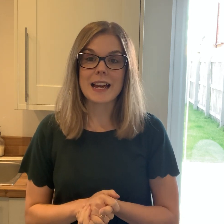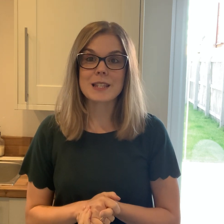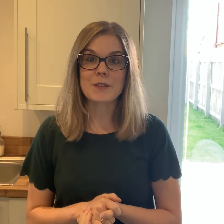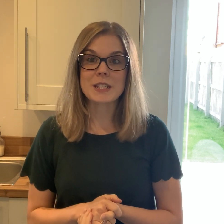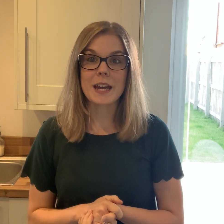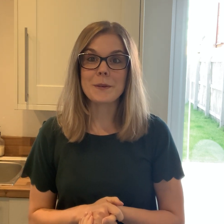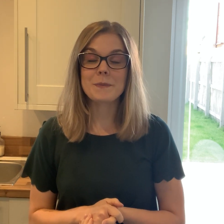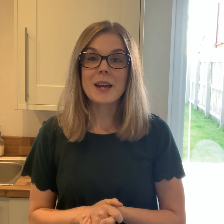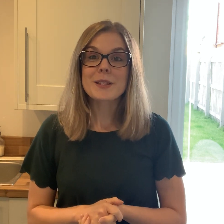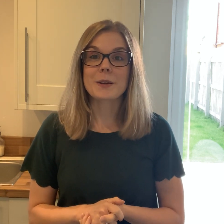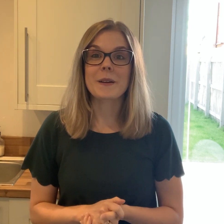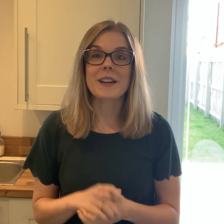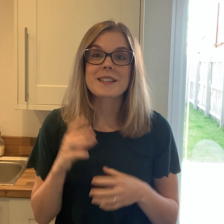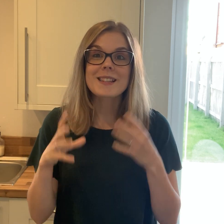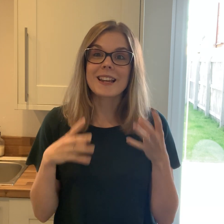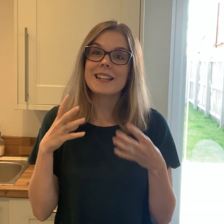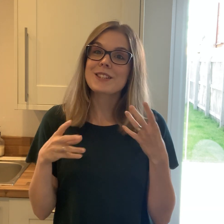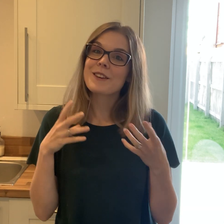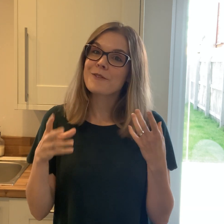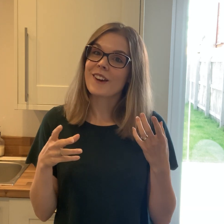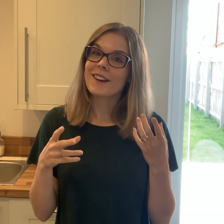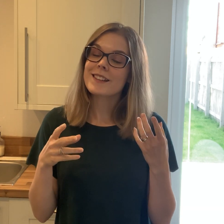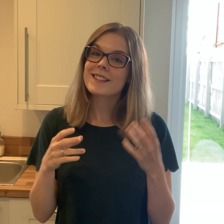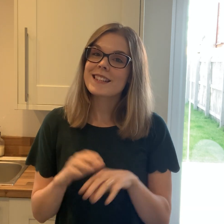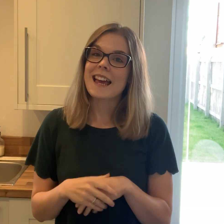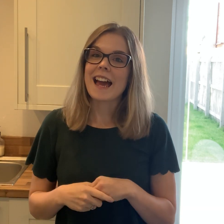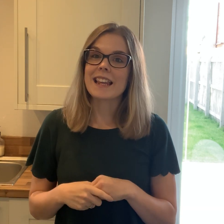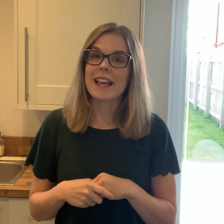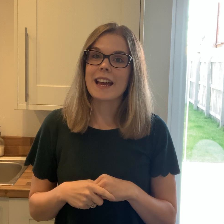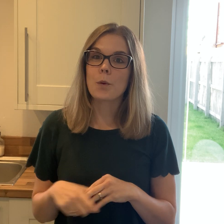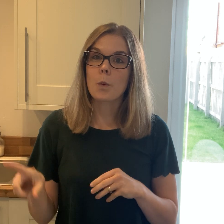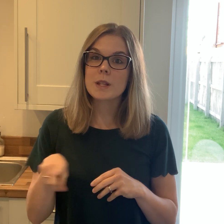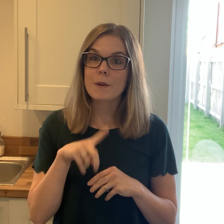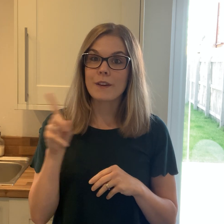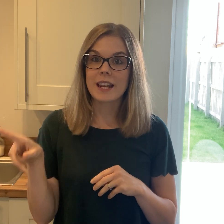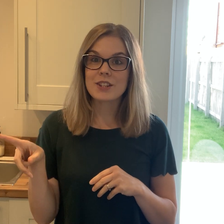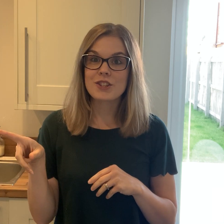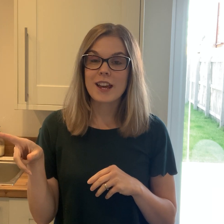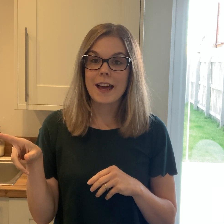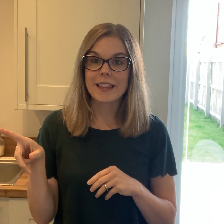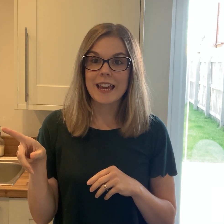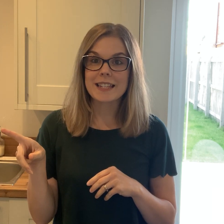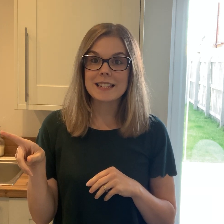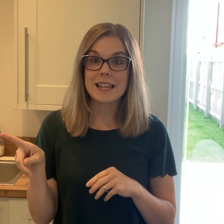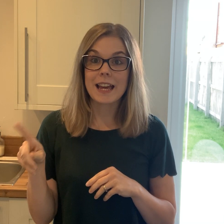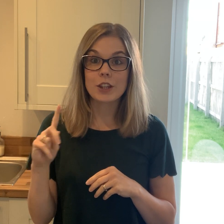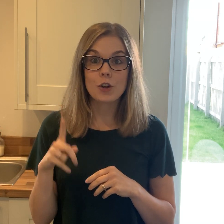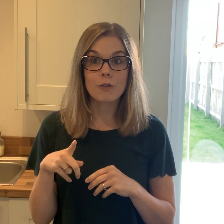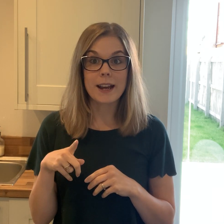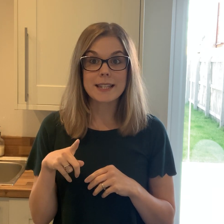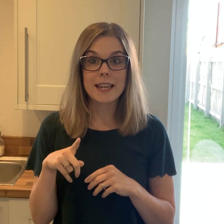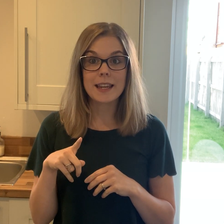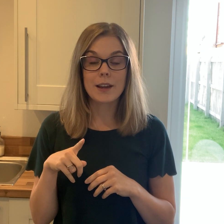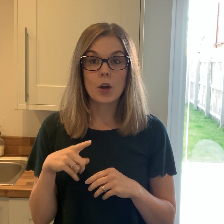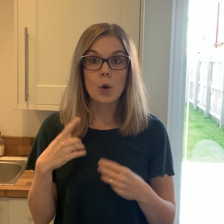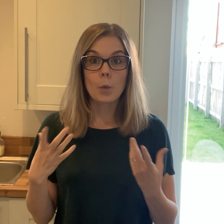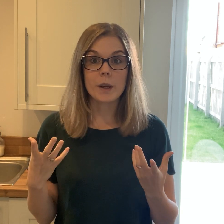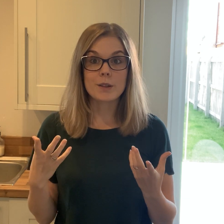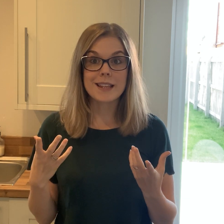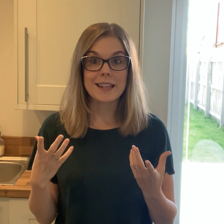last video. So I'm going to sign it to you first, and then once we're finished, at the end, and you're ready, we'll sing